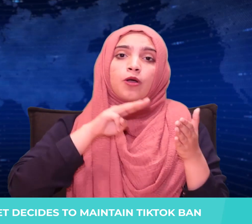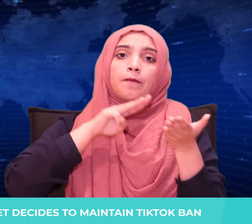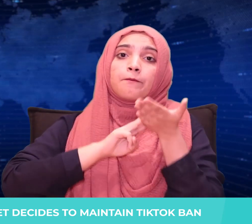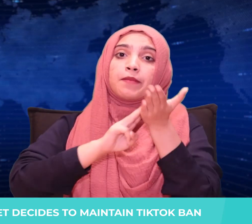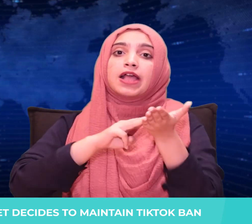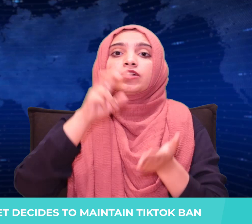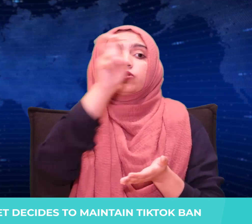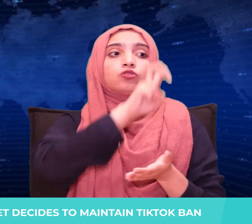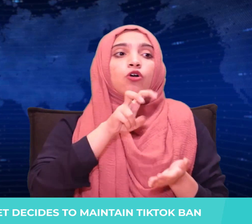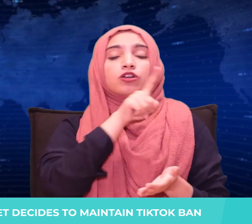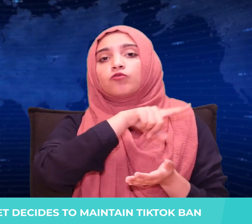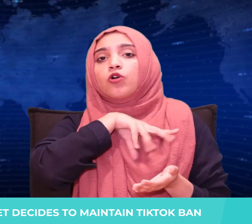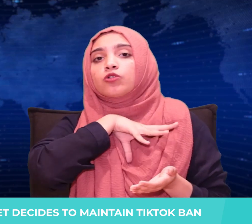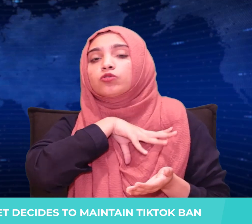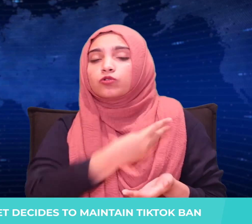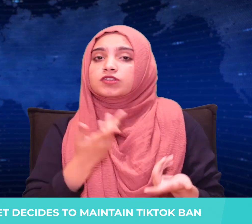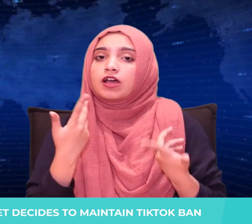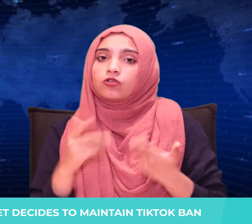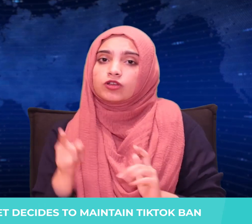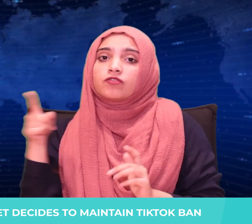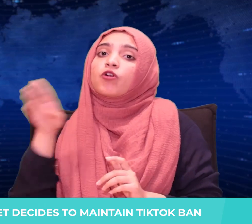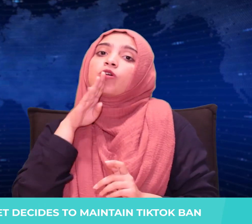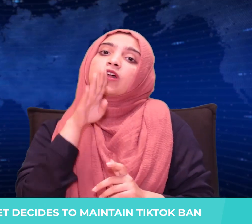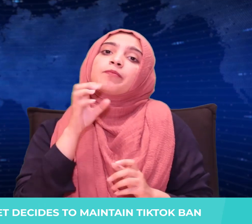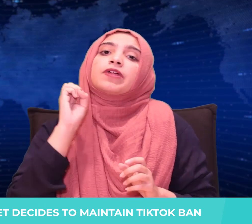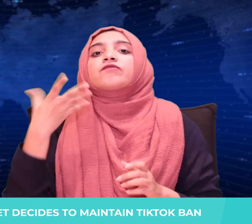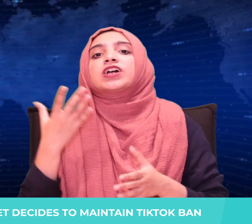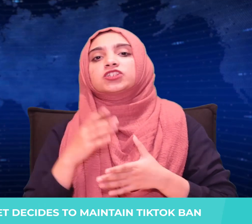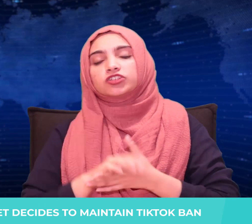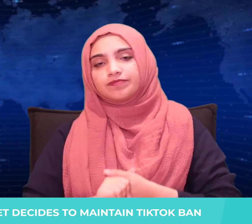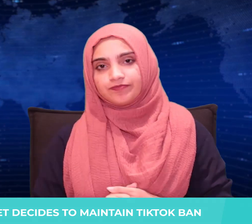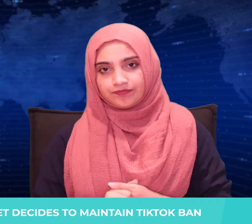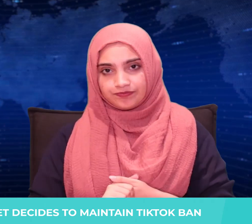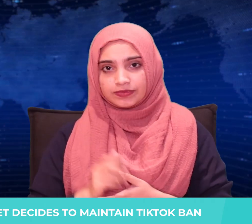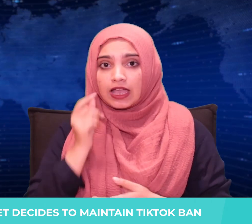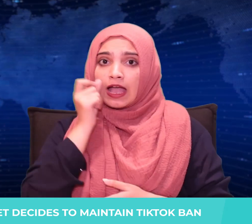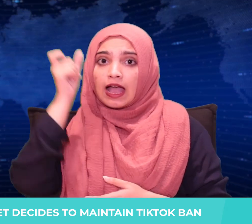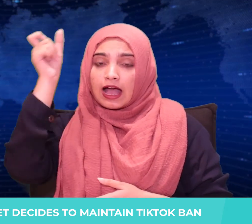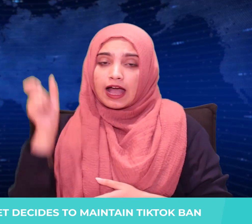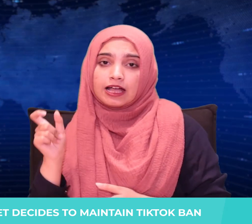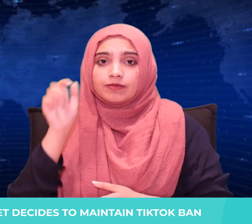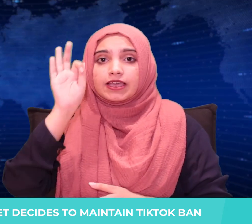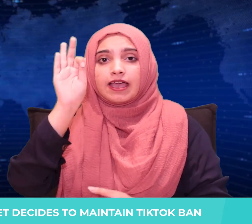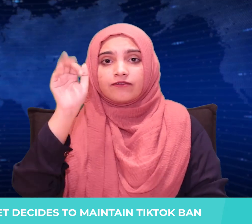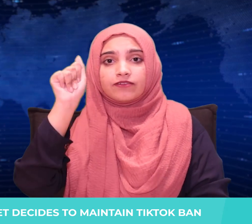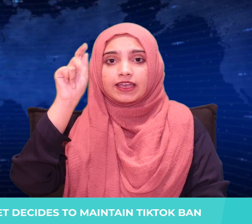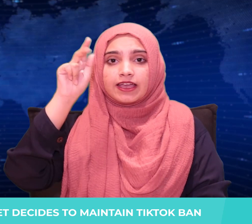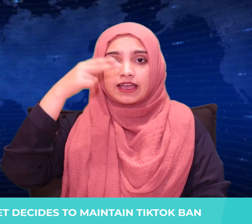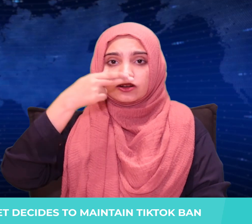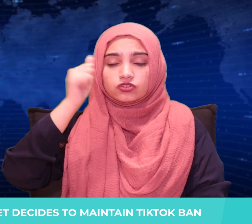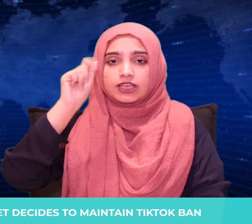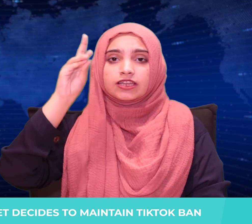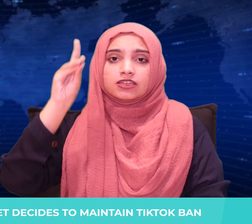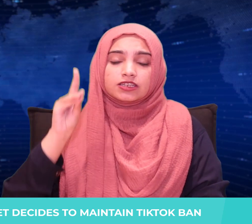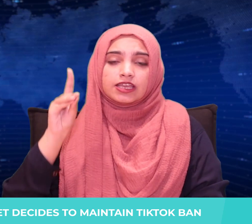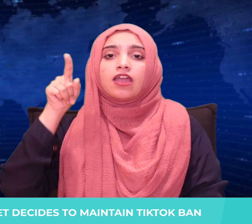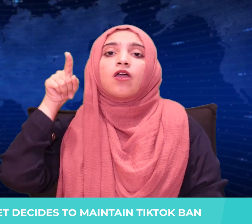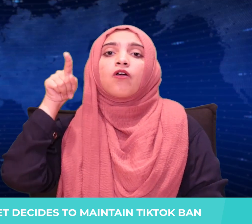According to details, Mohammad Fahad, a 35-year-old man from Karachi, led a 7-year scheme